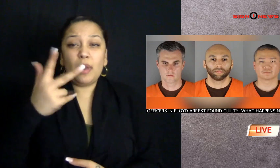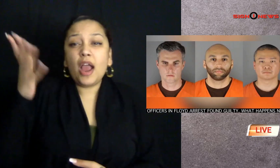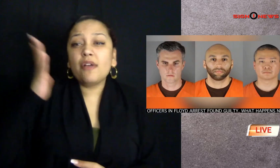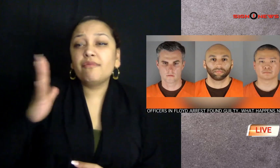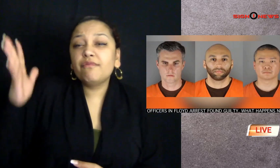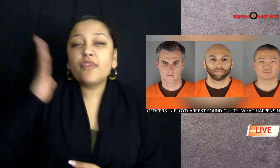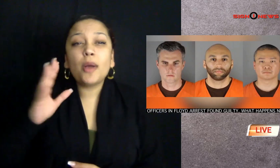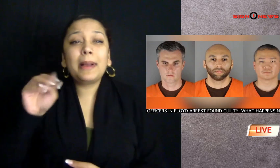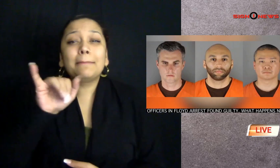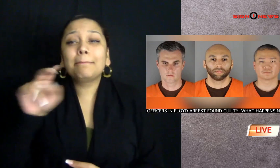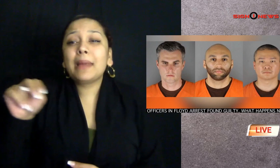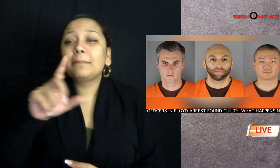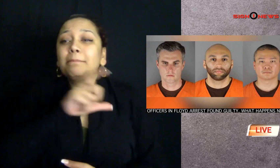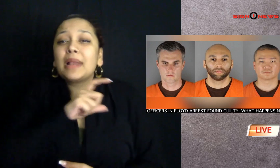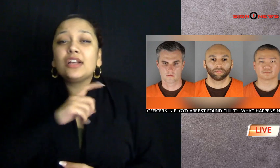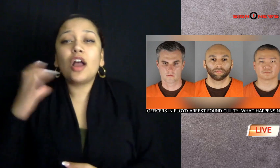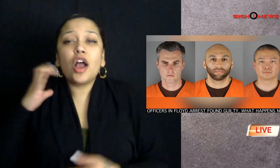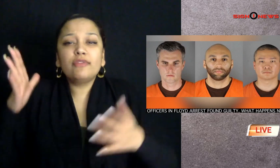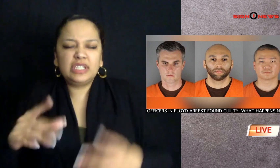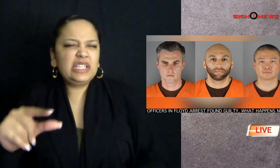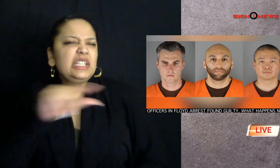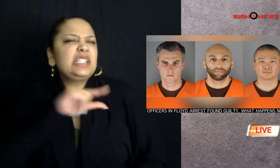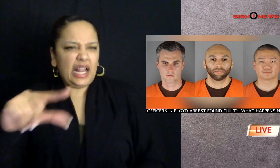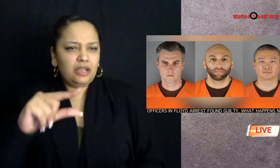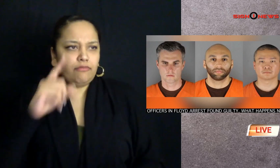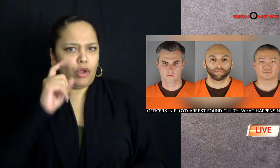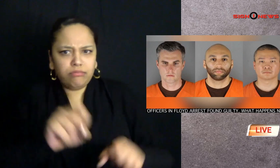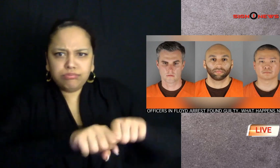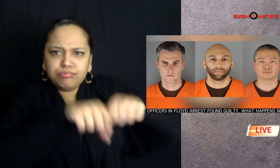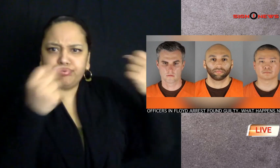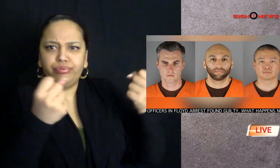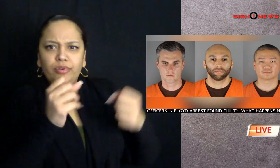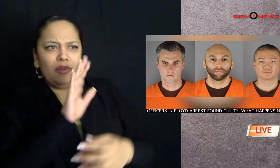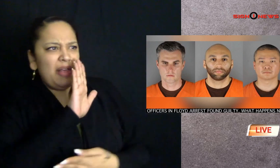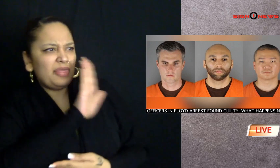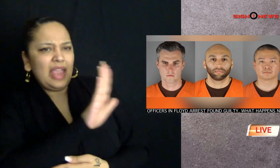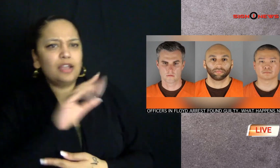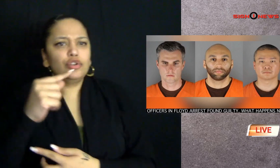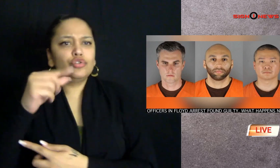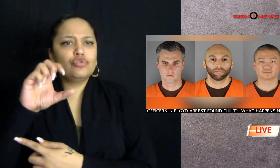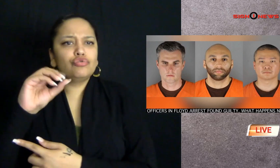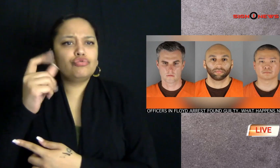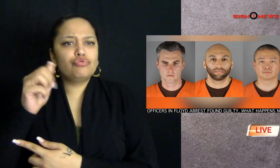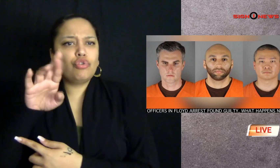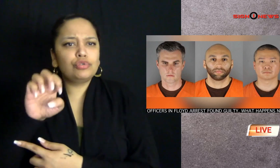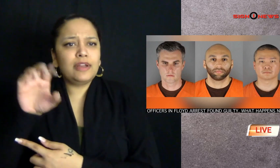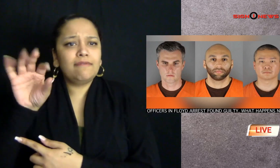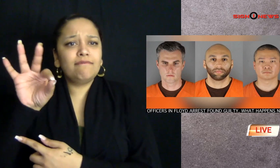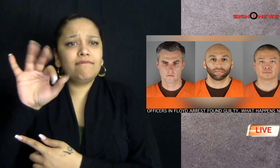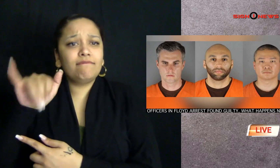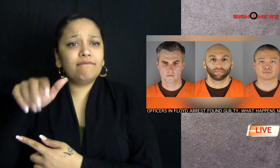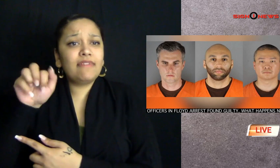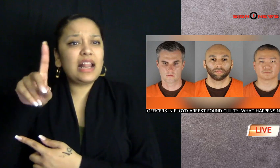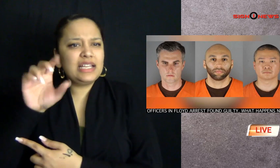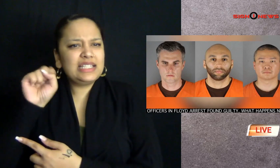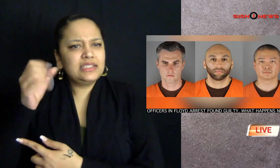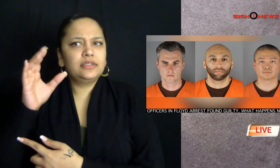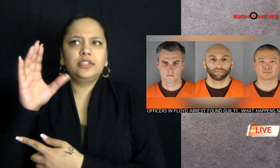a federal jury ruled three former Minneapolis police officers were guilty of